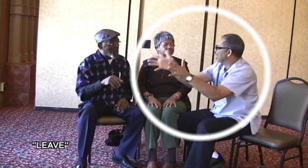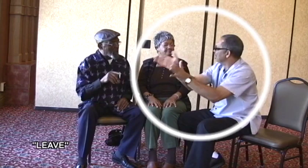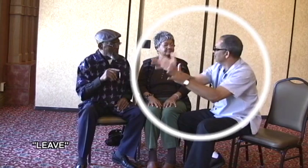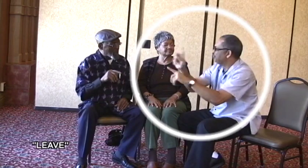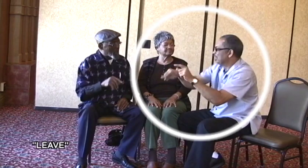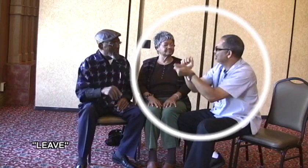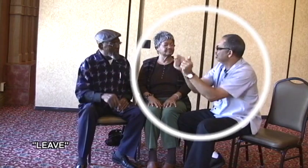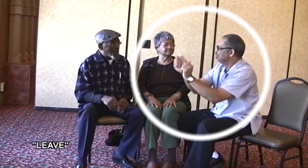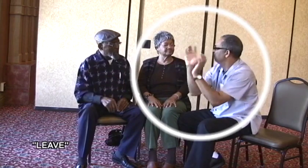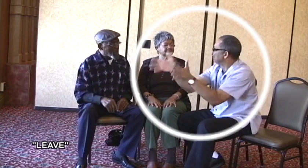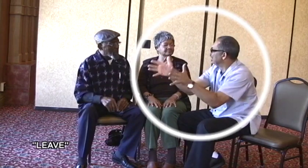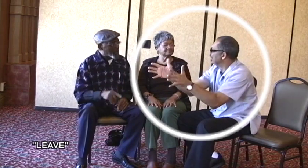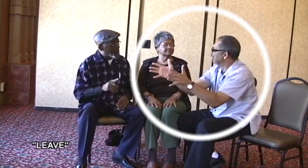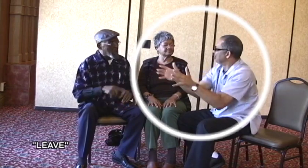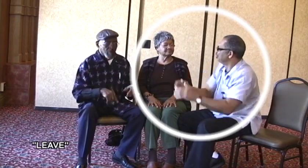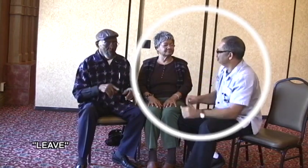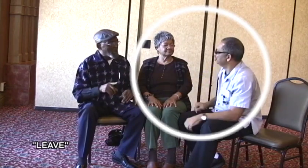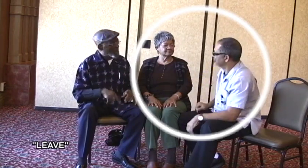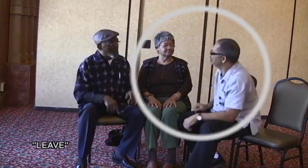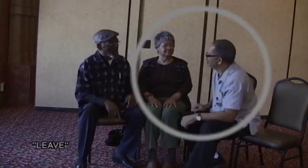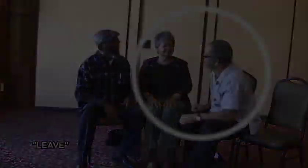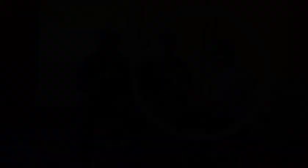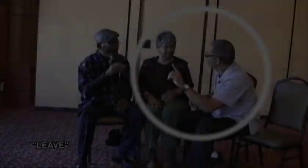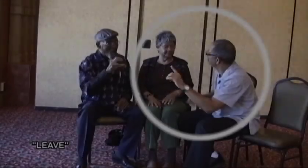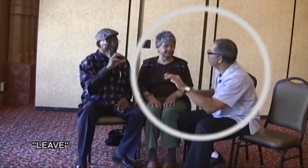text you